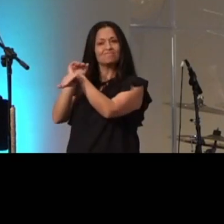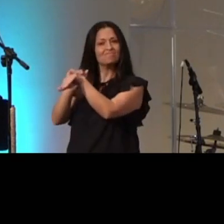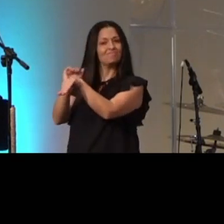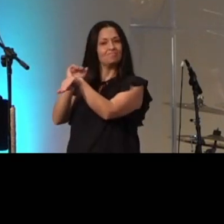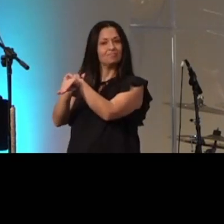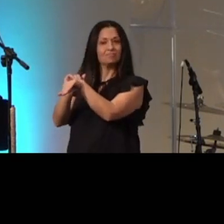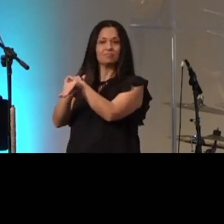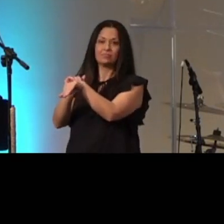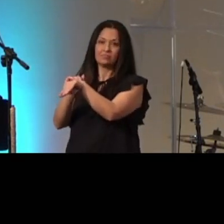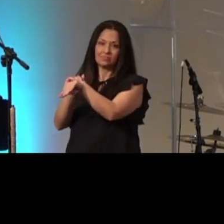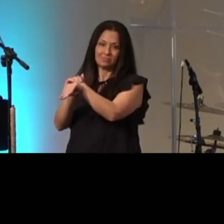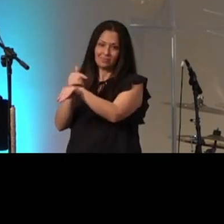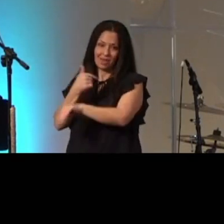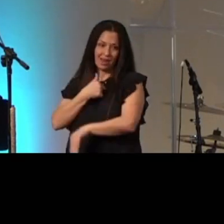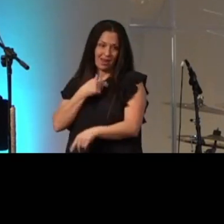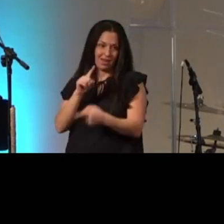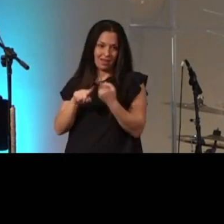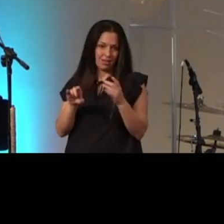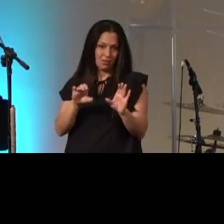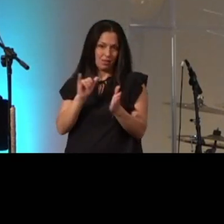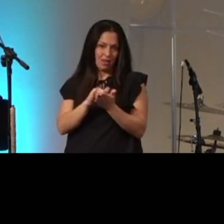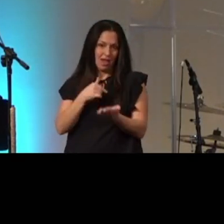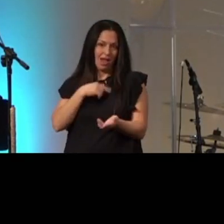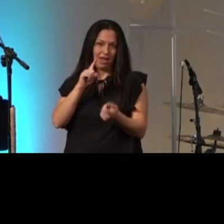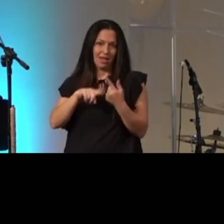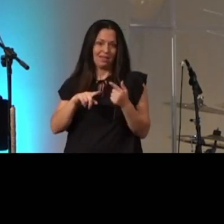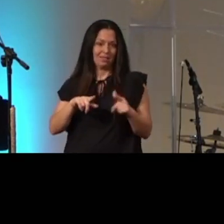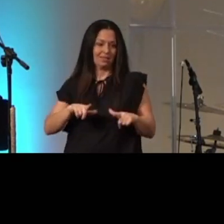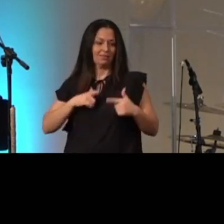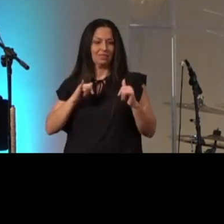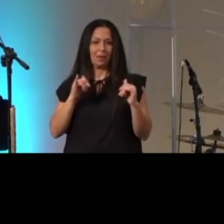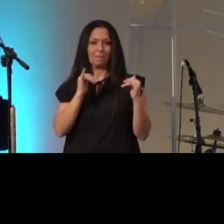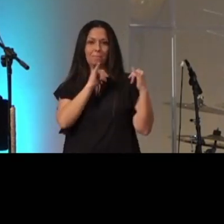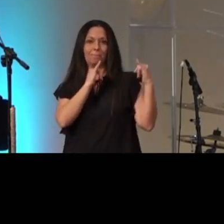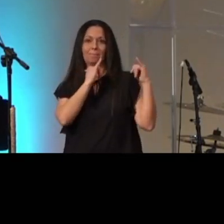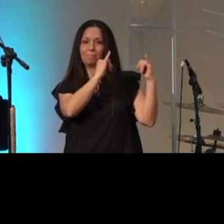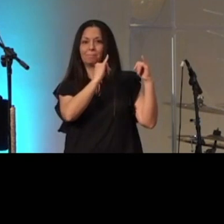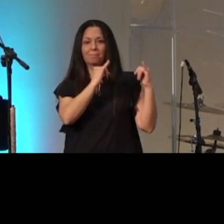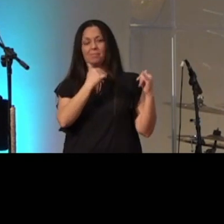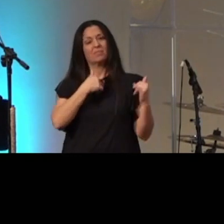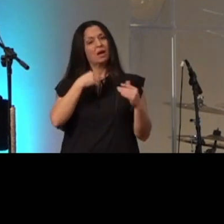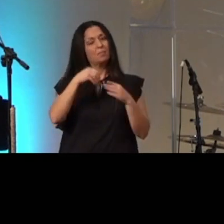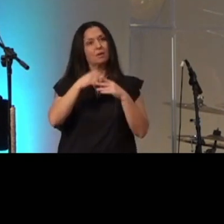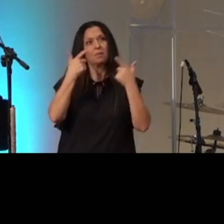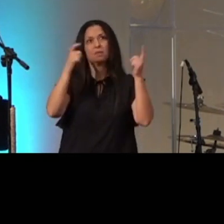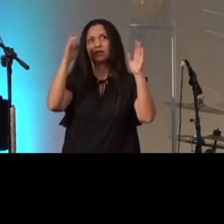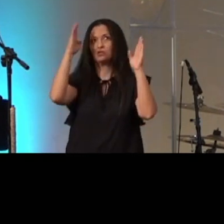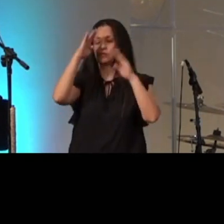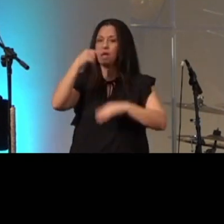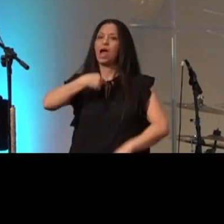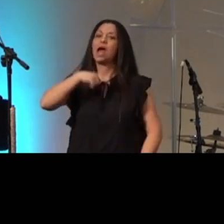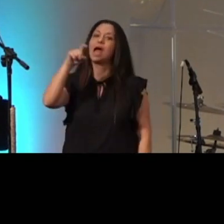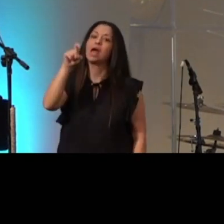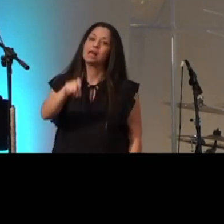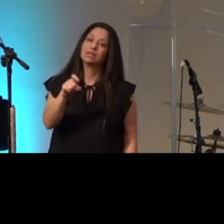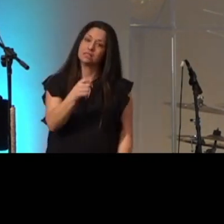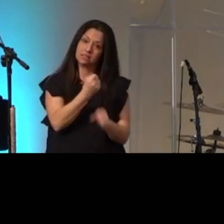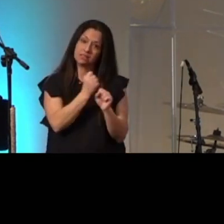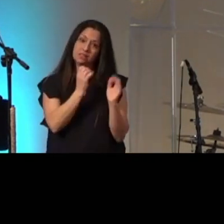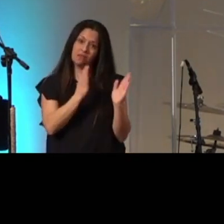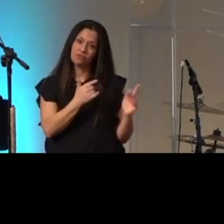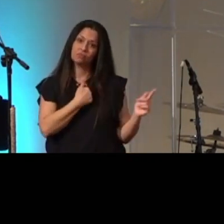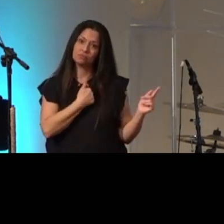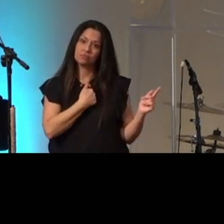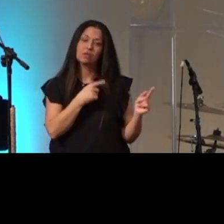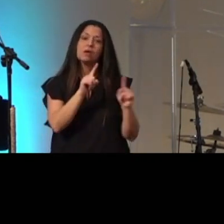I could never do that I could never live up to those expectations I'm in big trouble I need a savior but